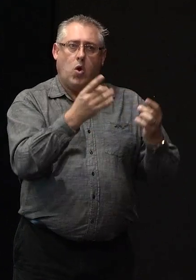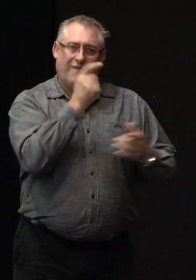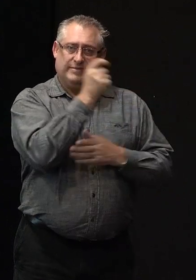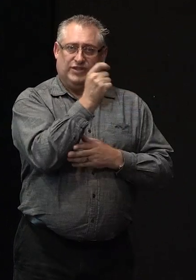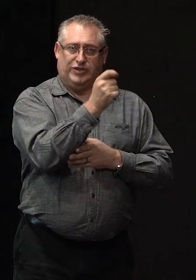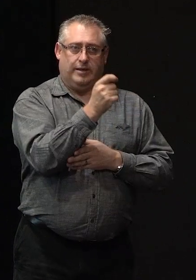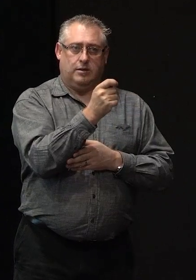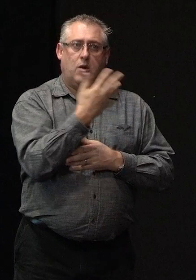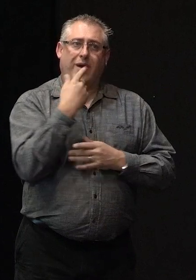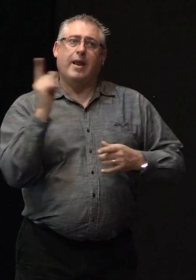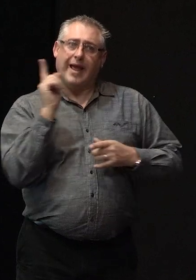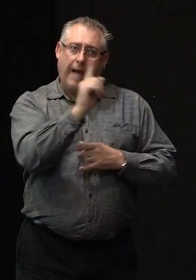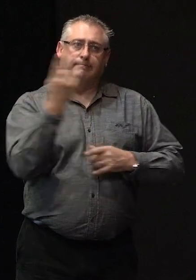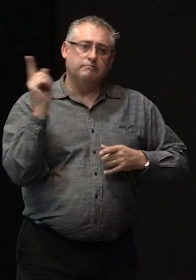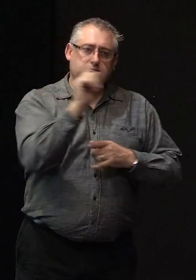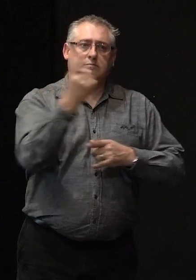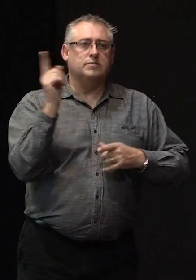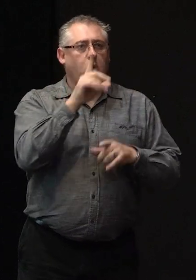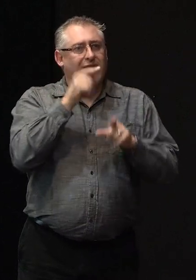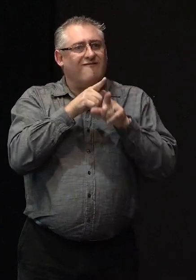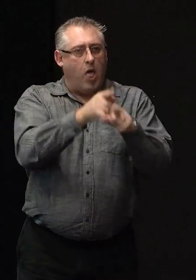come to do the inspection so it will be followed up